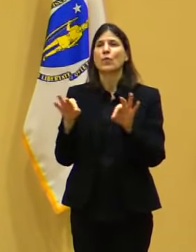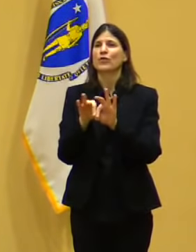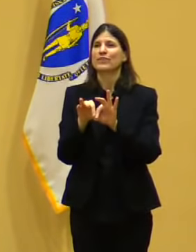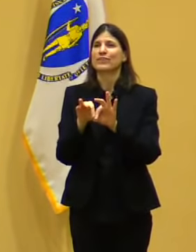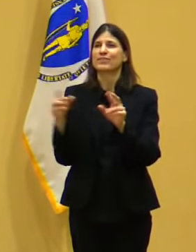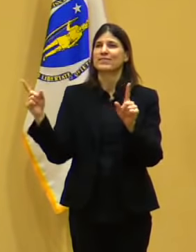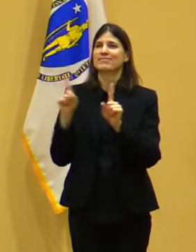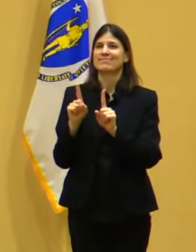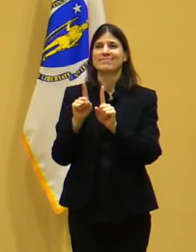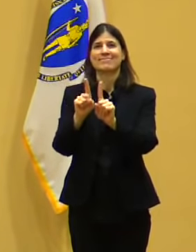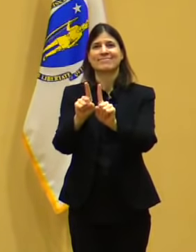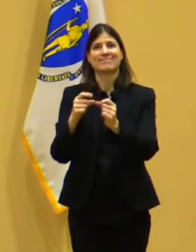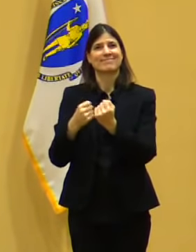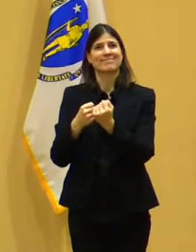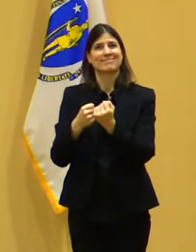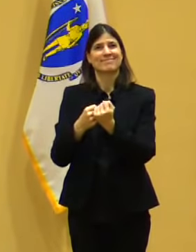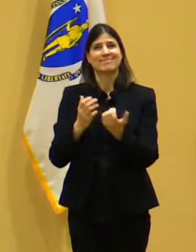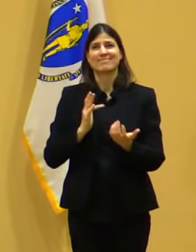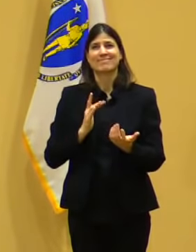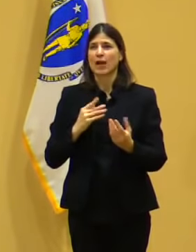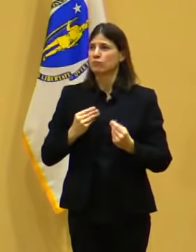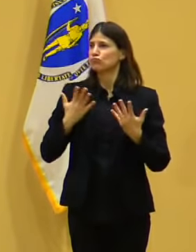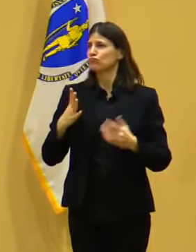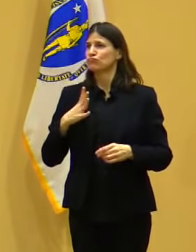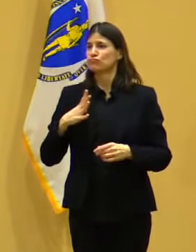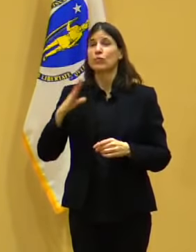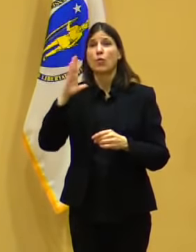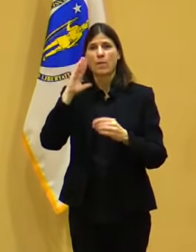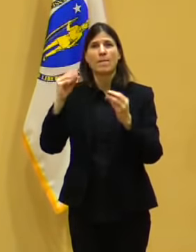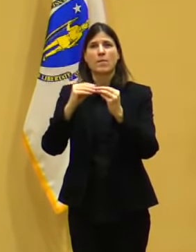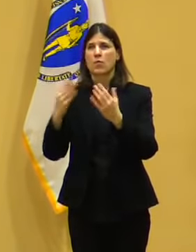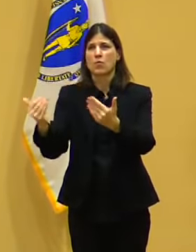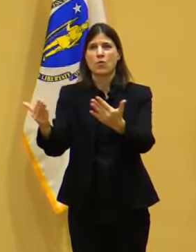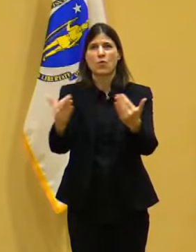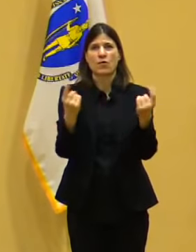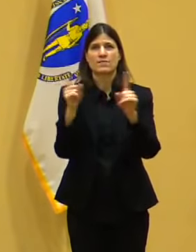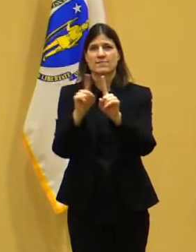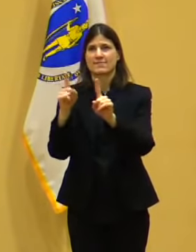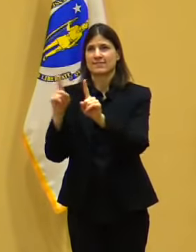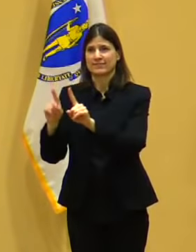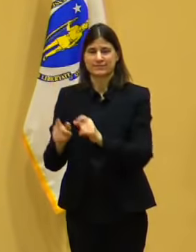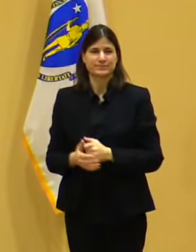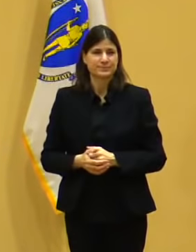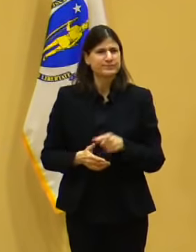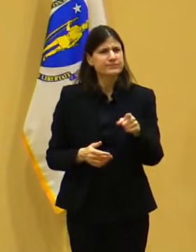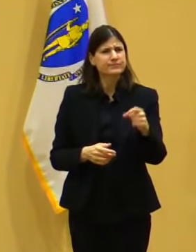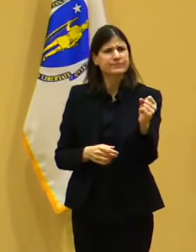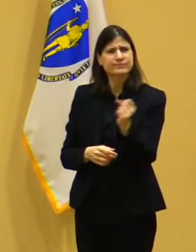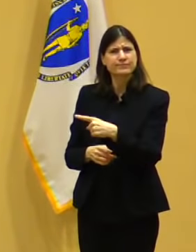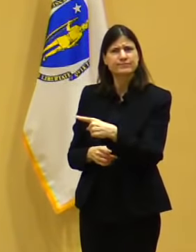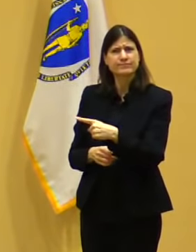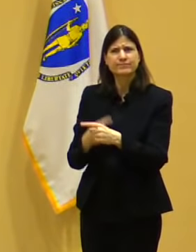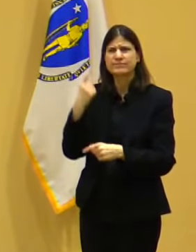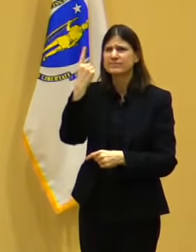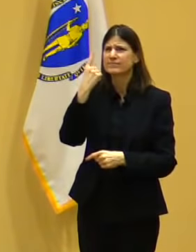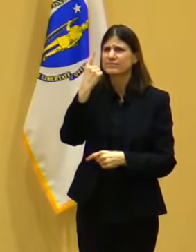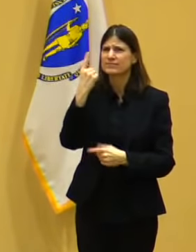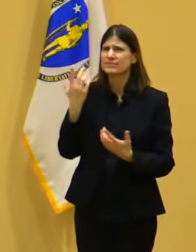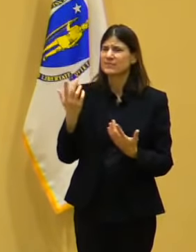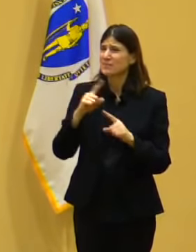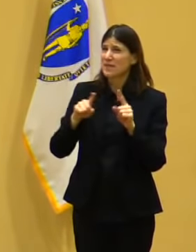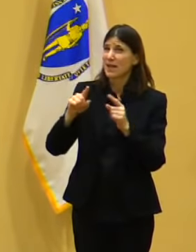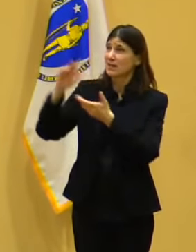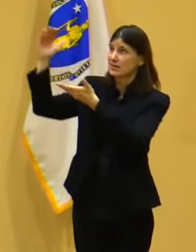person can get vaccinated when they come with them. When are the doses so, you know, how do you justify really